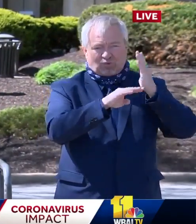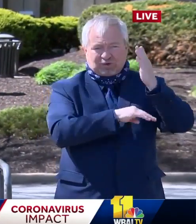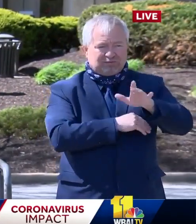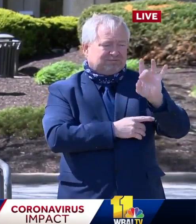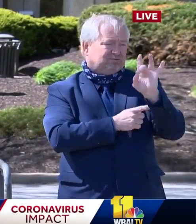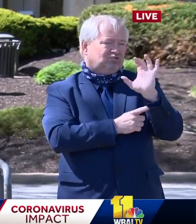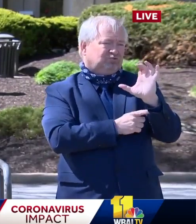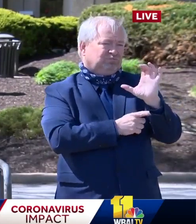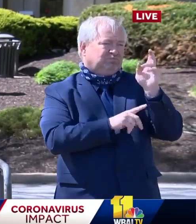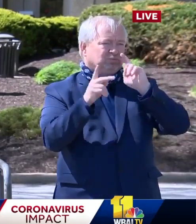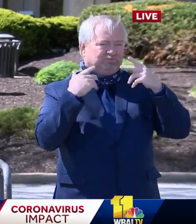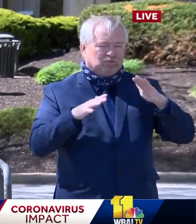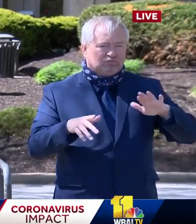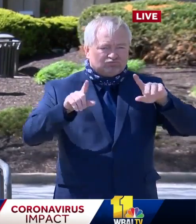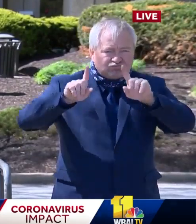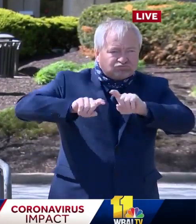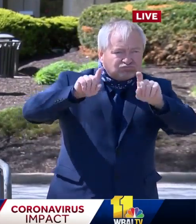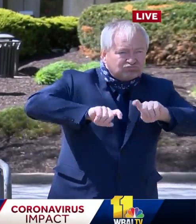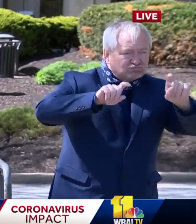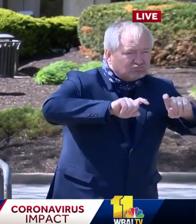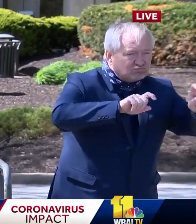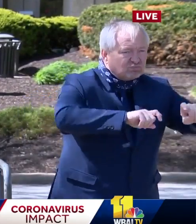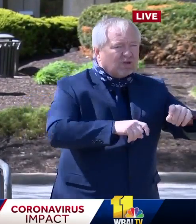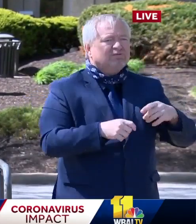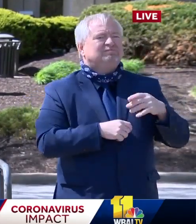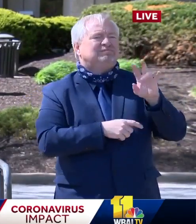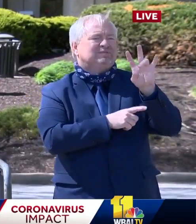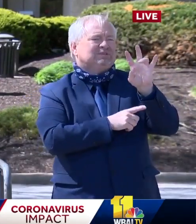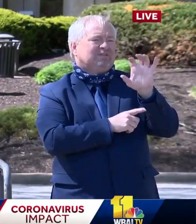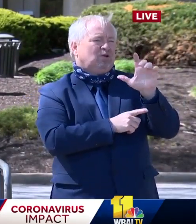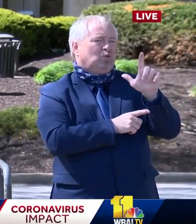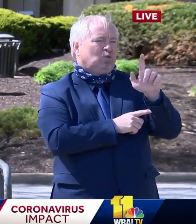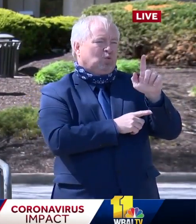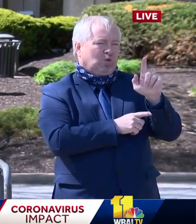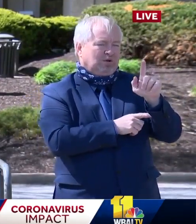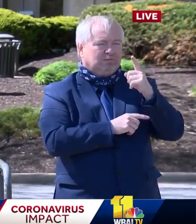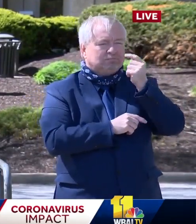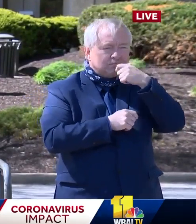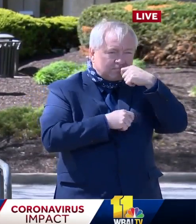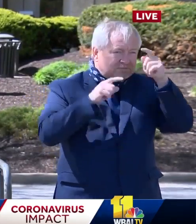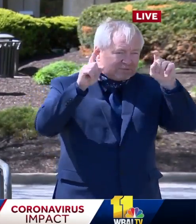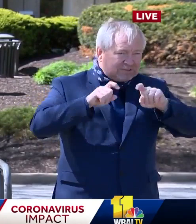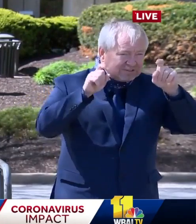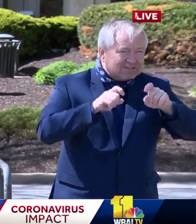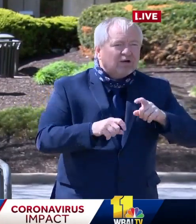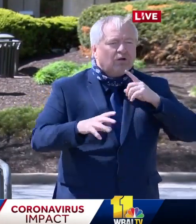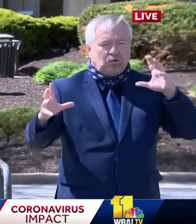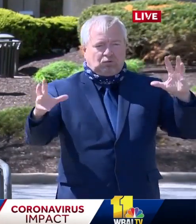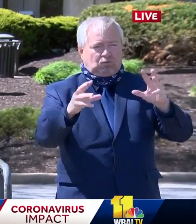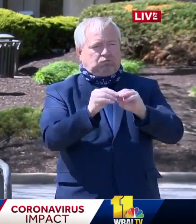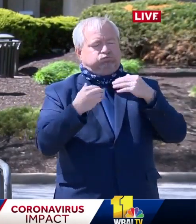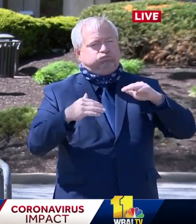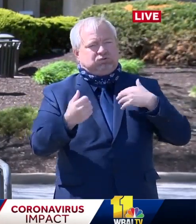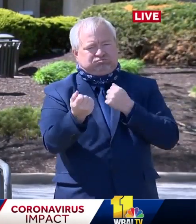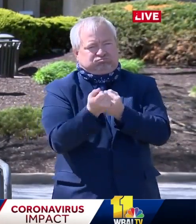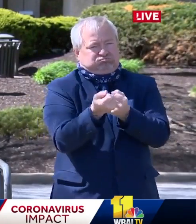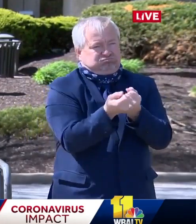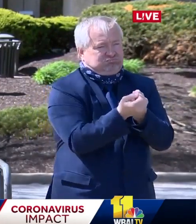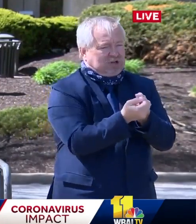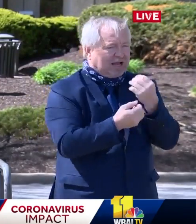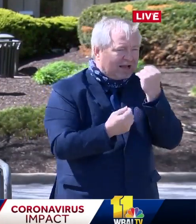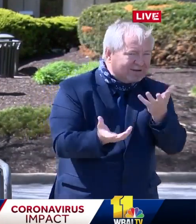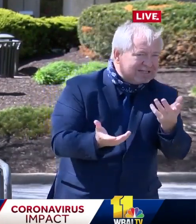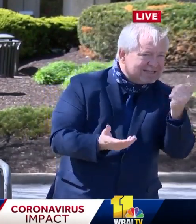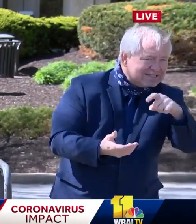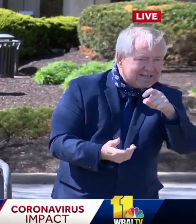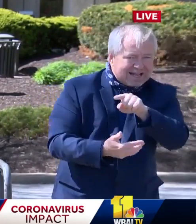721 patients. Uh, and this site has really helped us to expand healthcare and expand access to some of our,